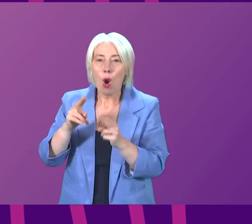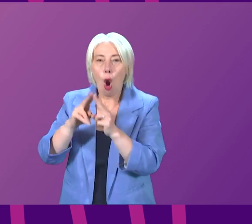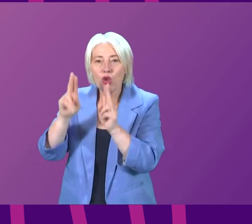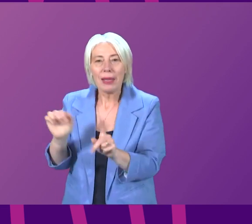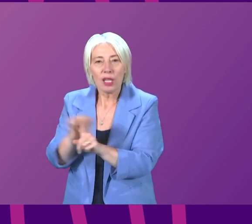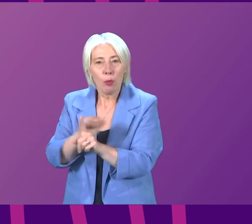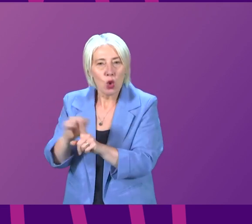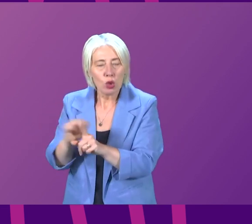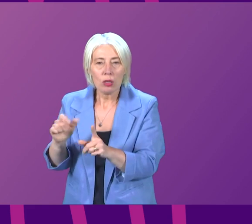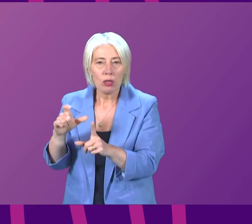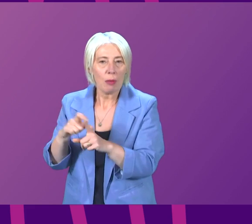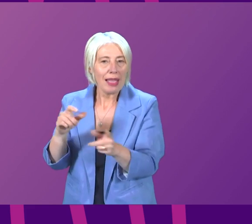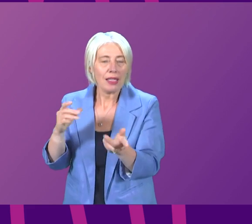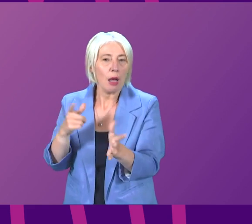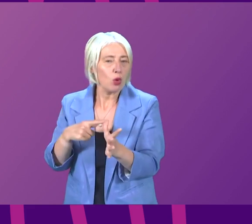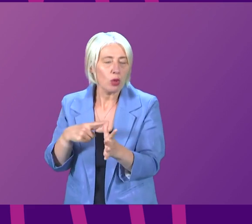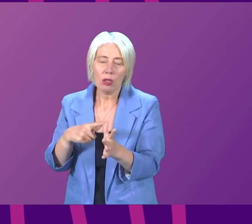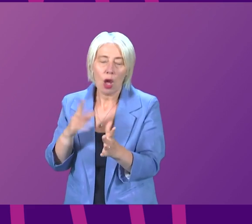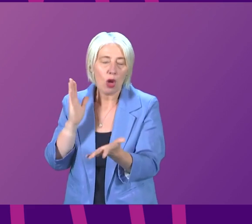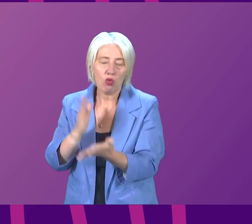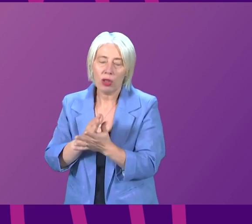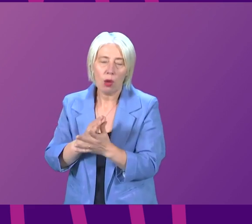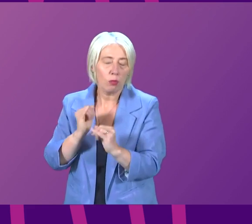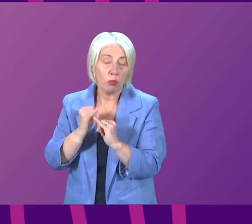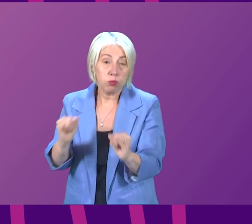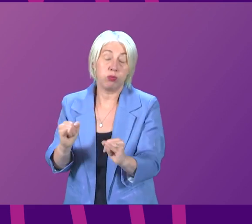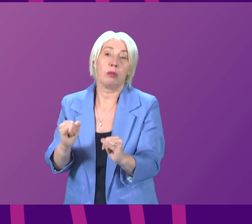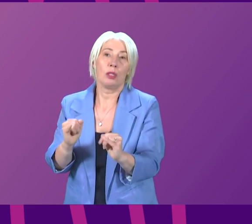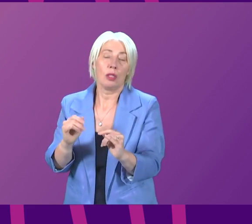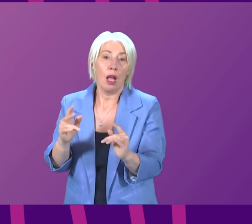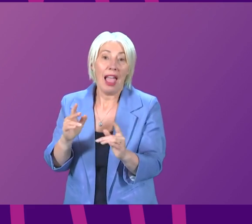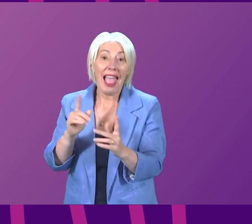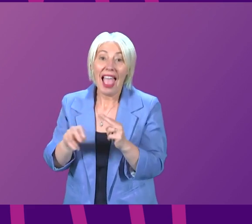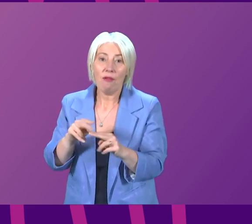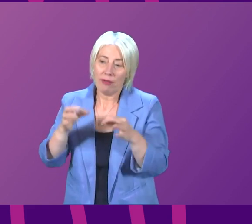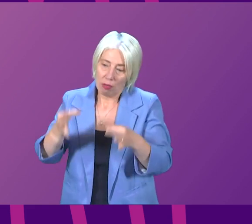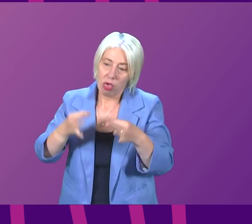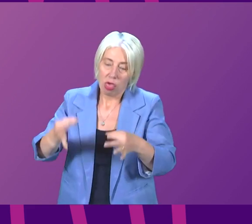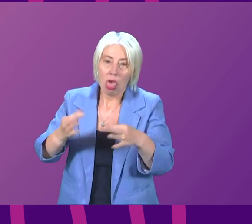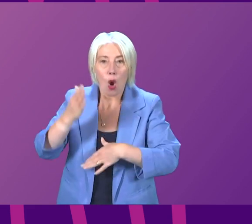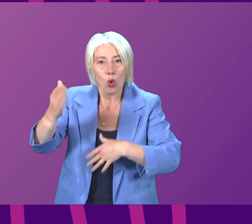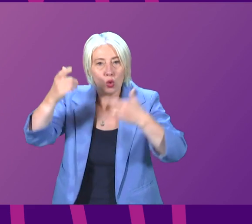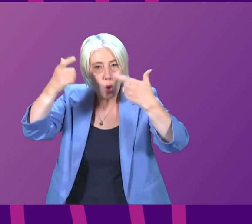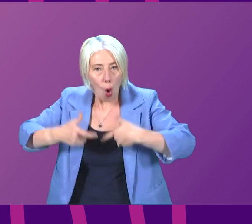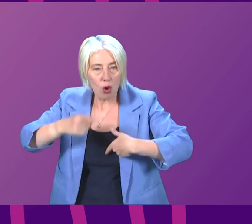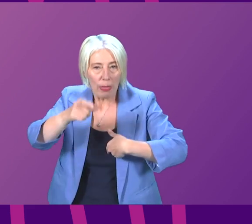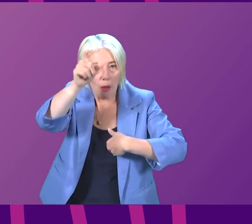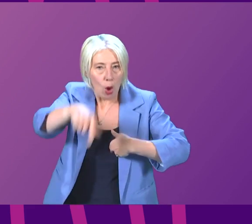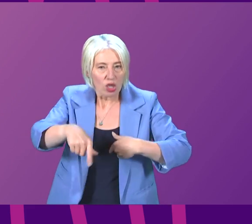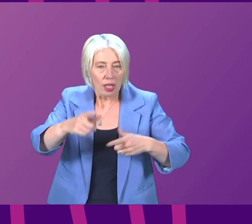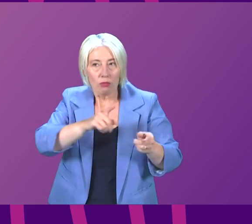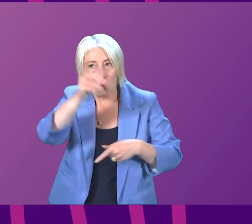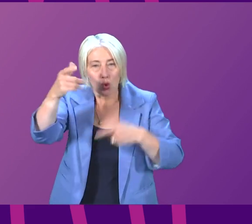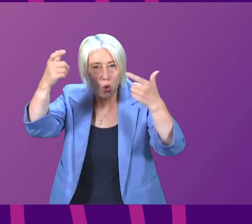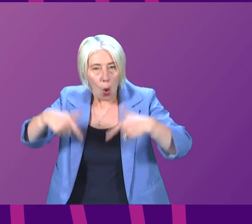goes through is only compounded if there are delays in bringing the perpetrator to justice so there is a real seriousness of